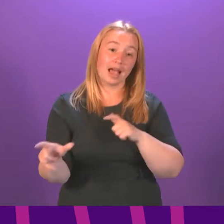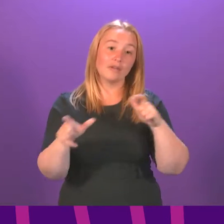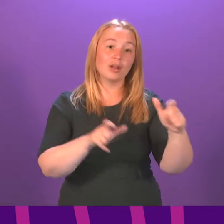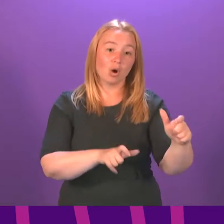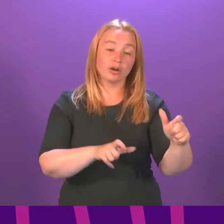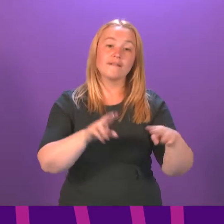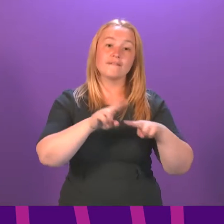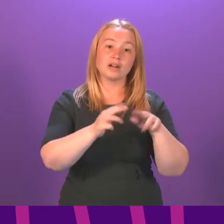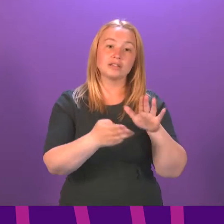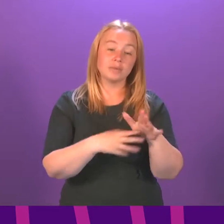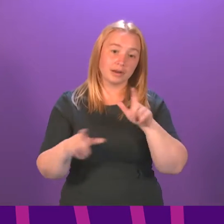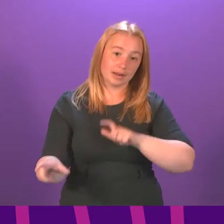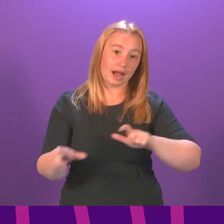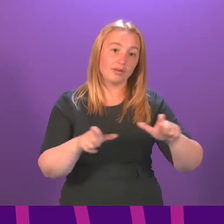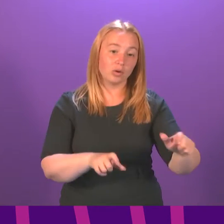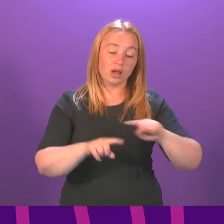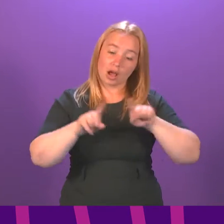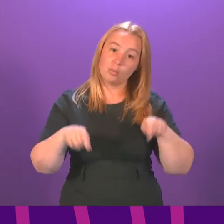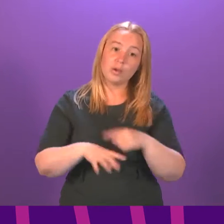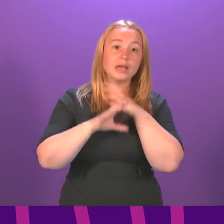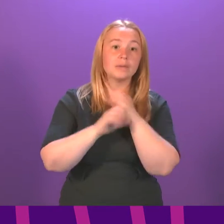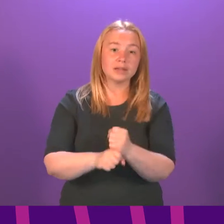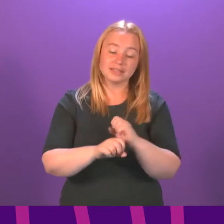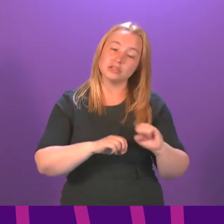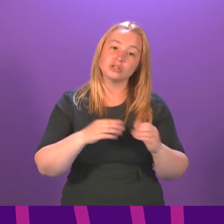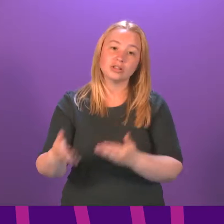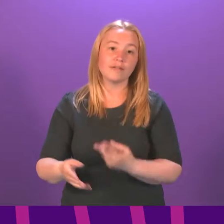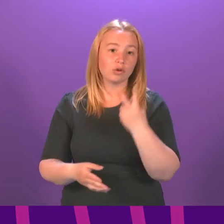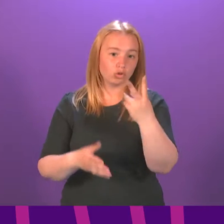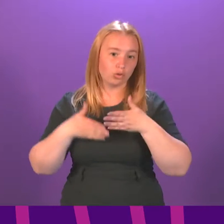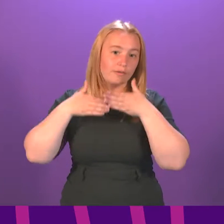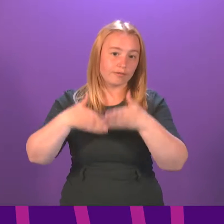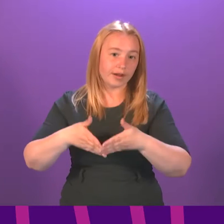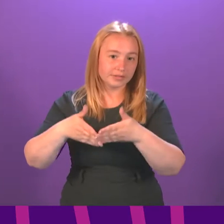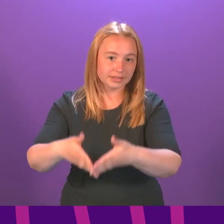Marine and our commitment to delivering those two vessels. Thank you.